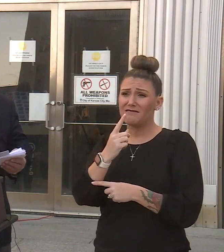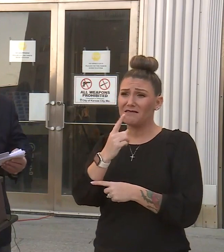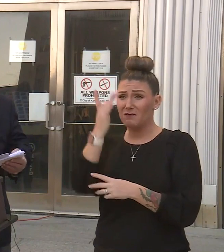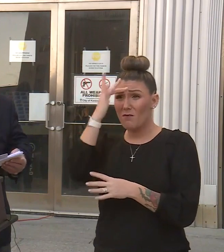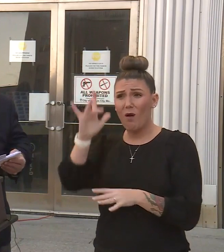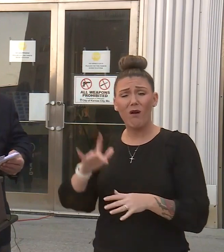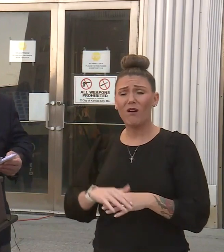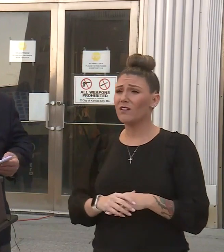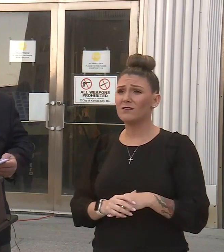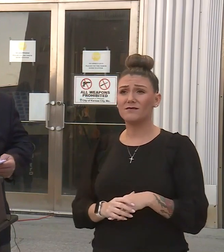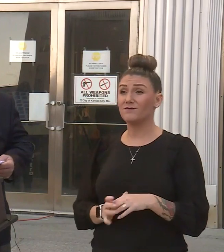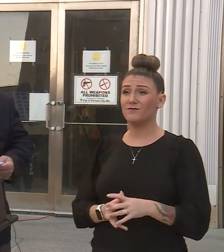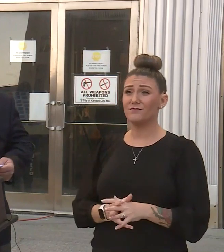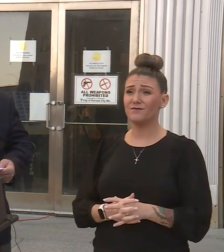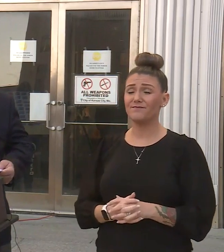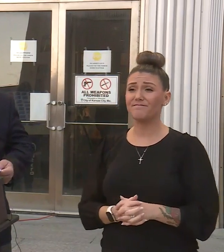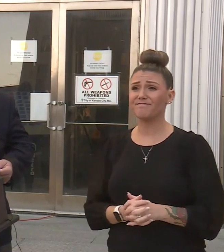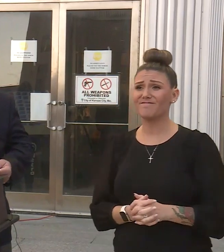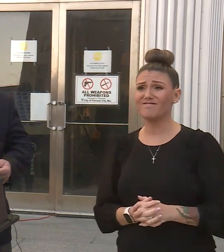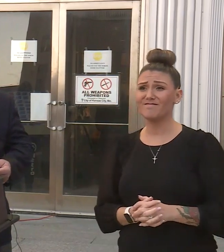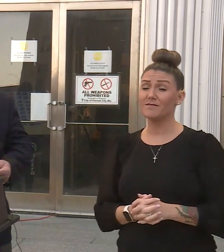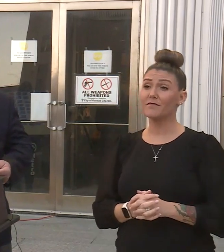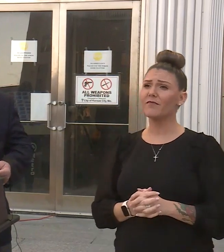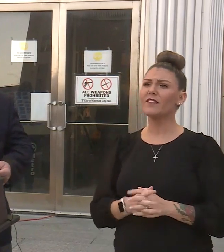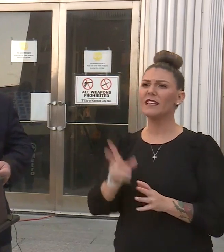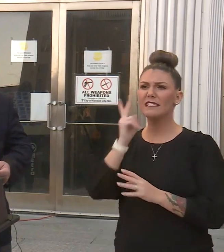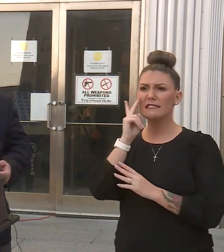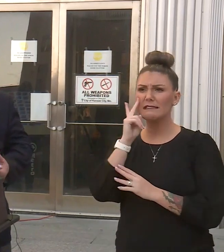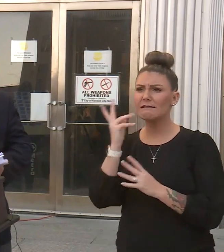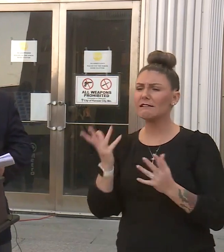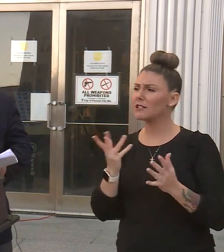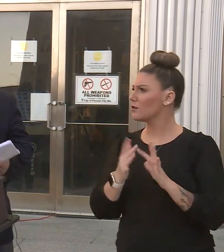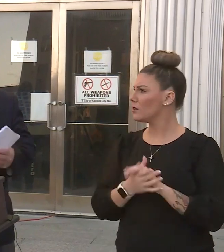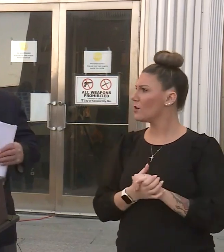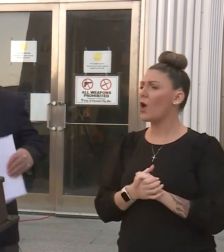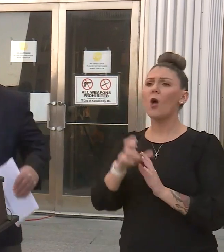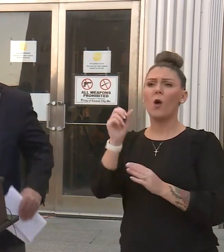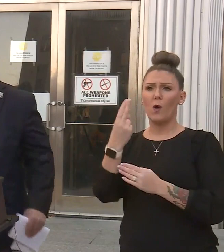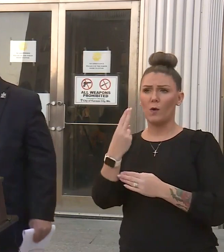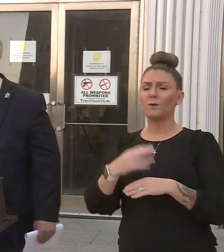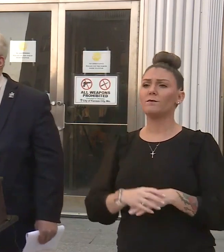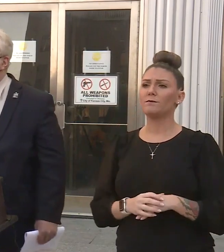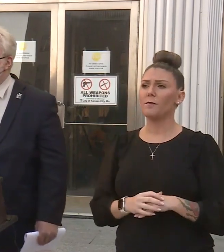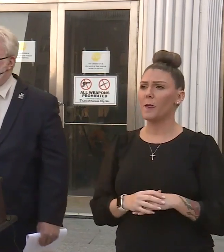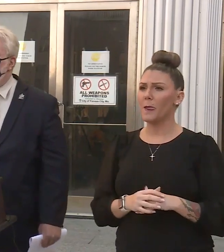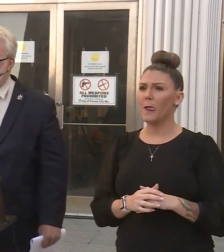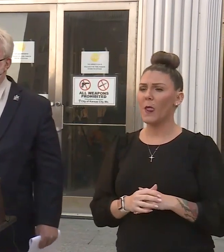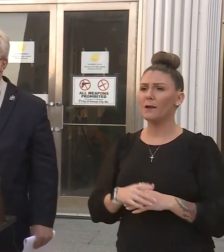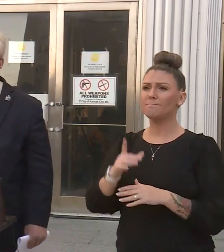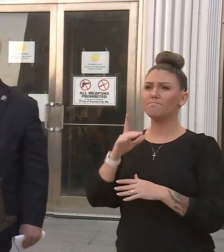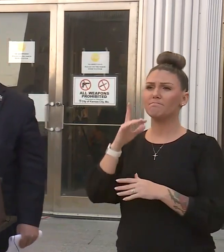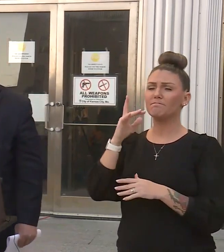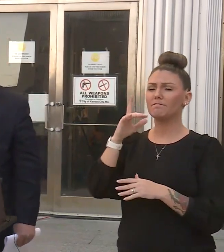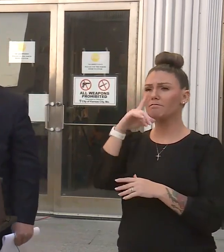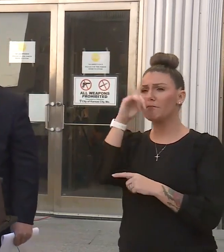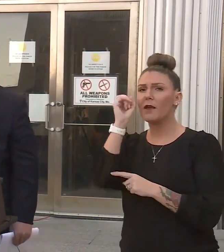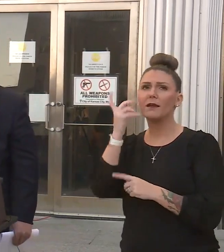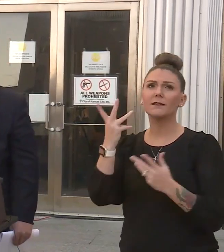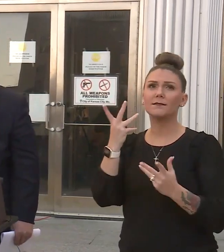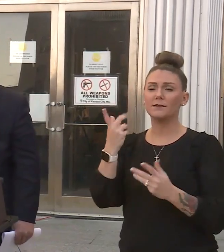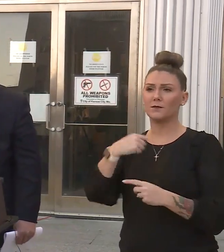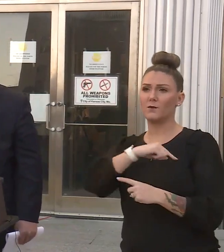do. And let's see, there was, oh, just because we are